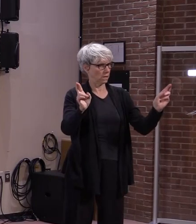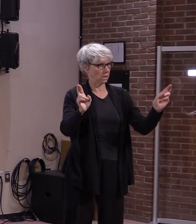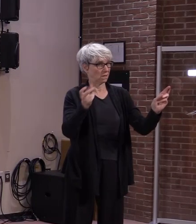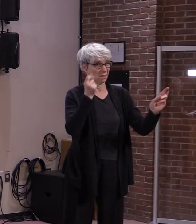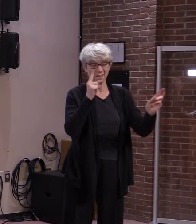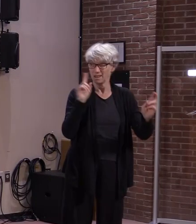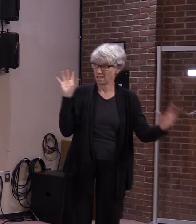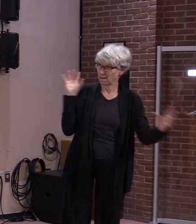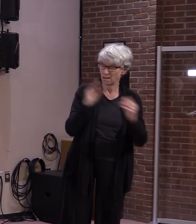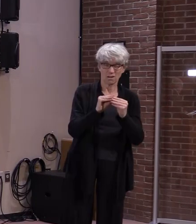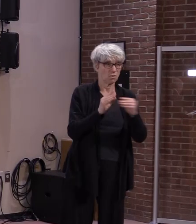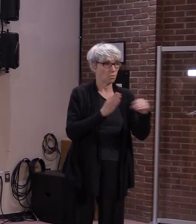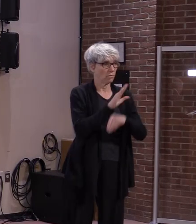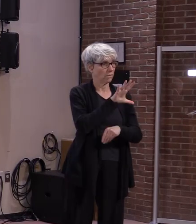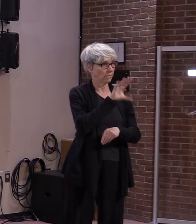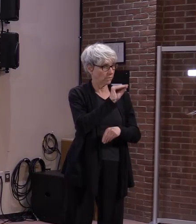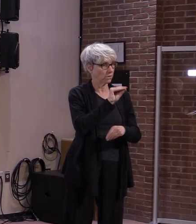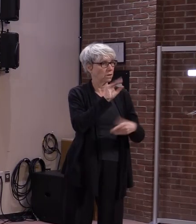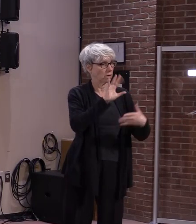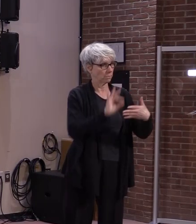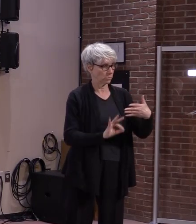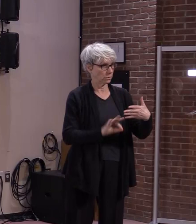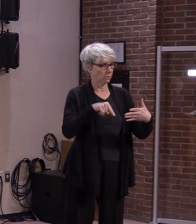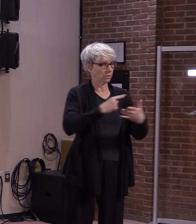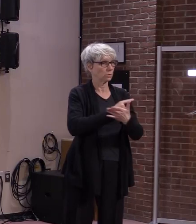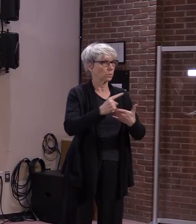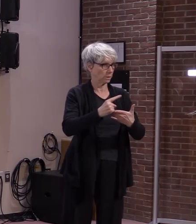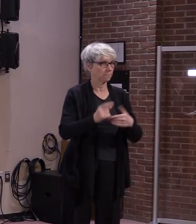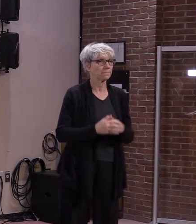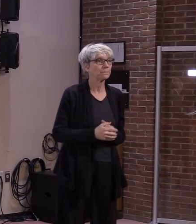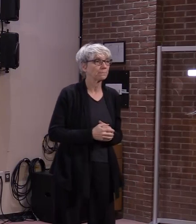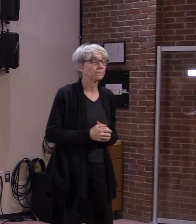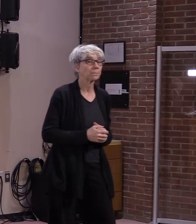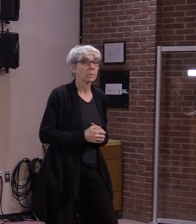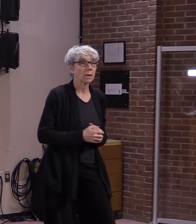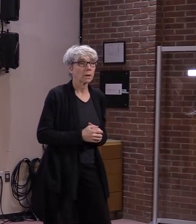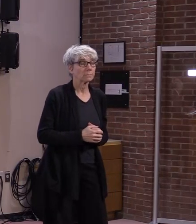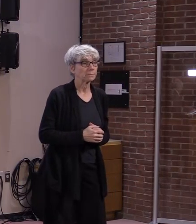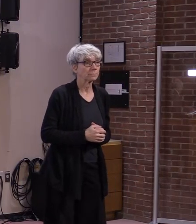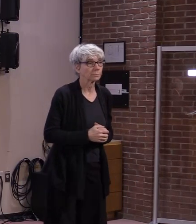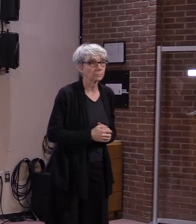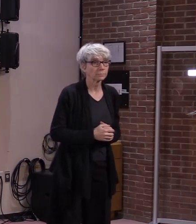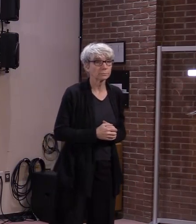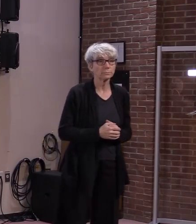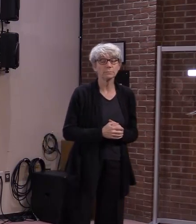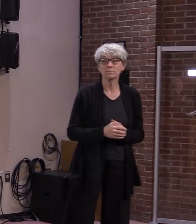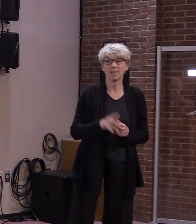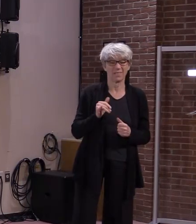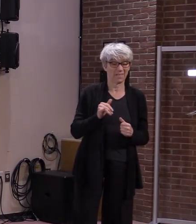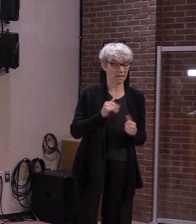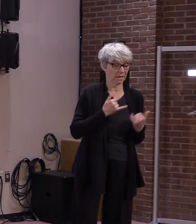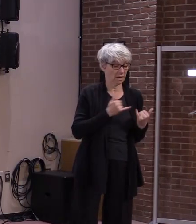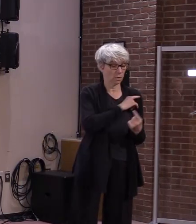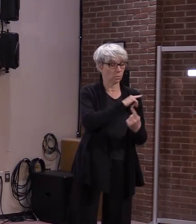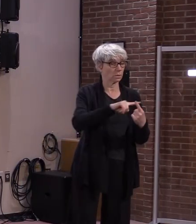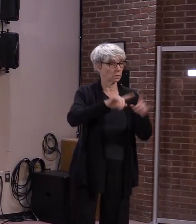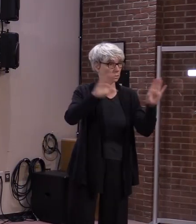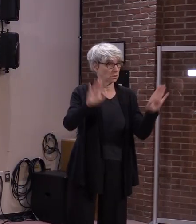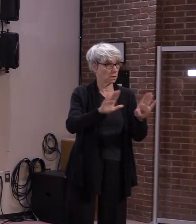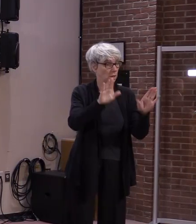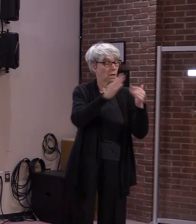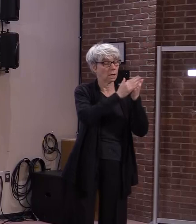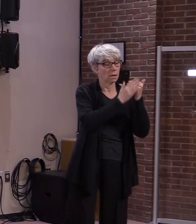coming up this week in order to get vaccinated. the future, we'll start planning to